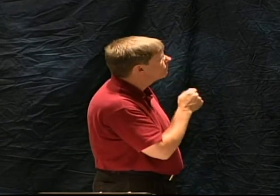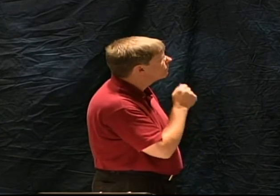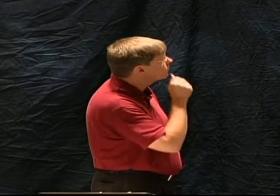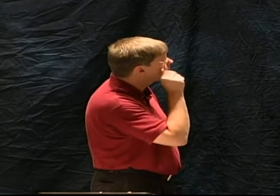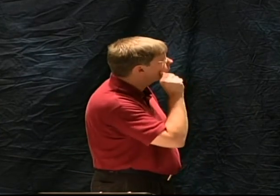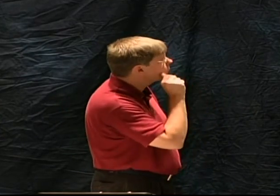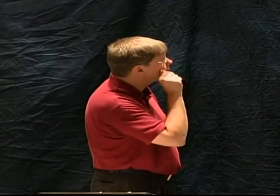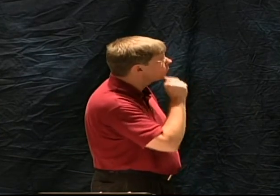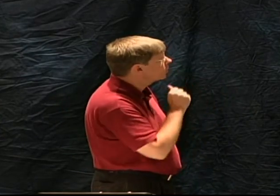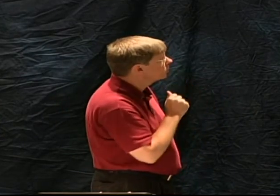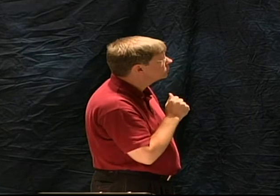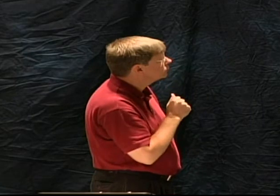this case? All Scripture.